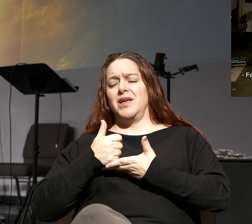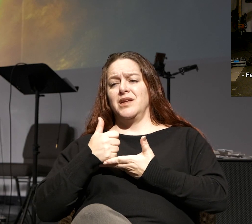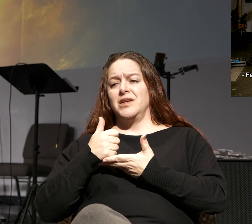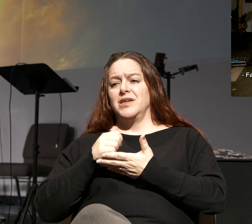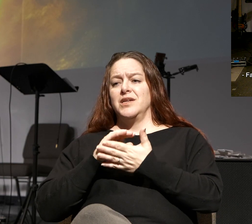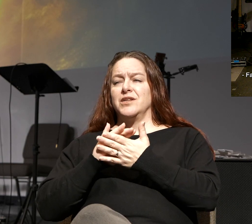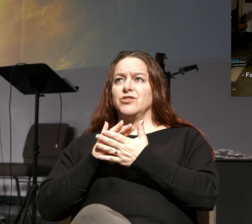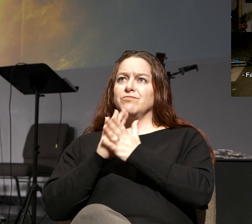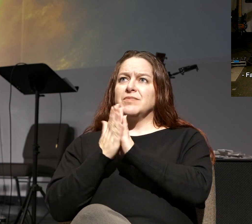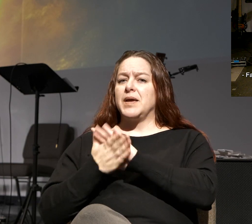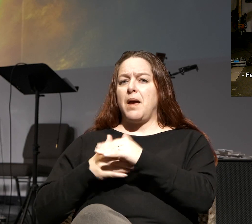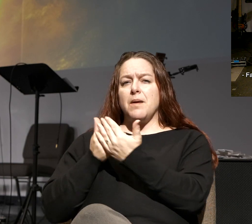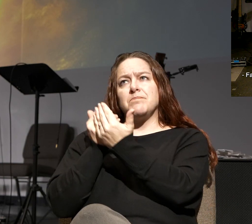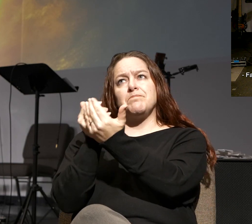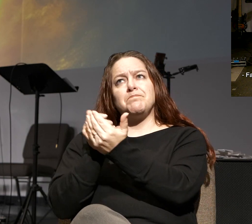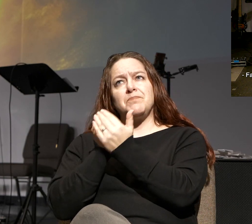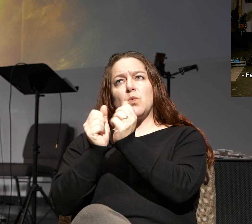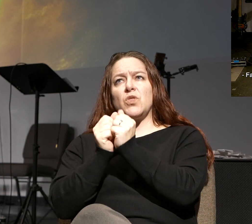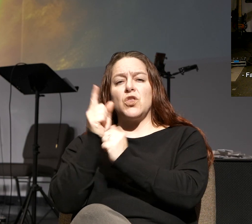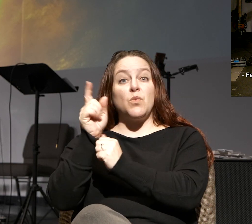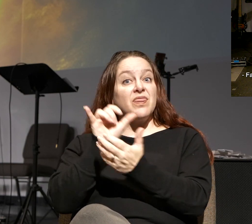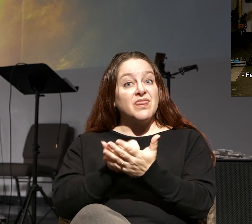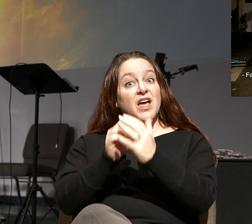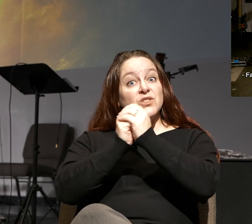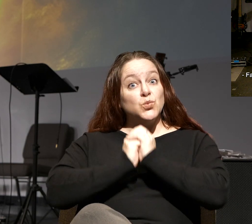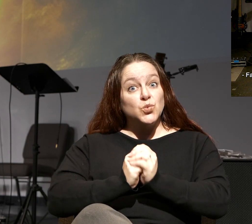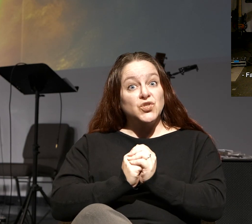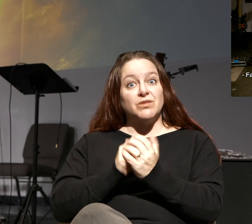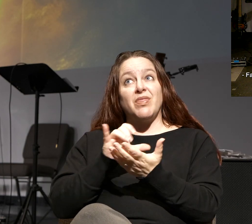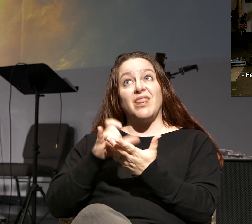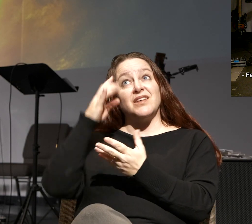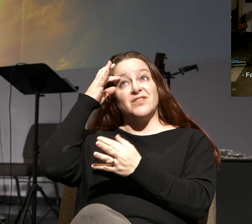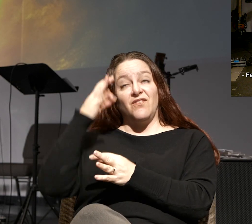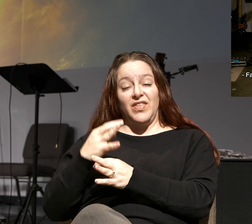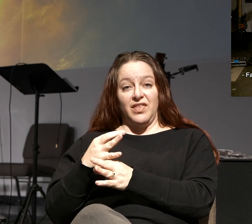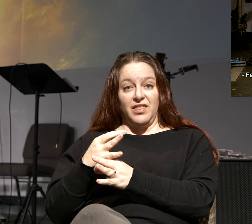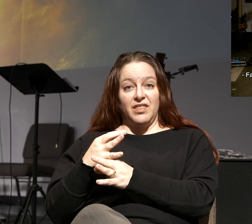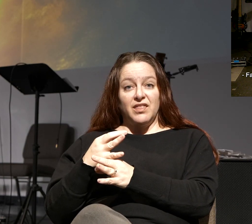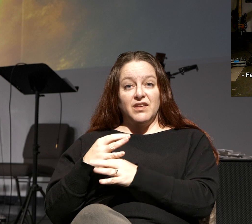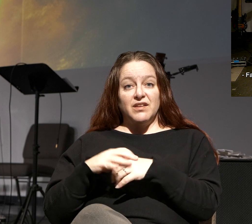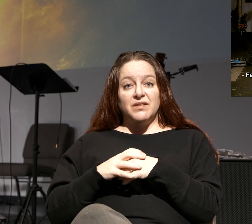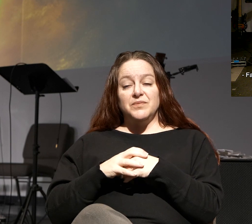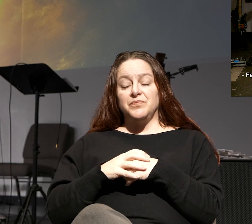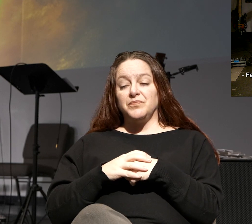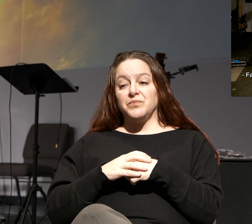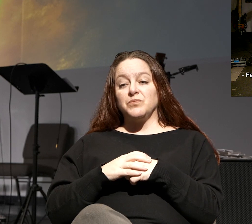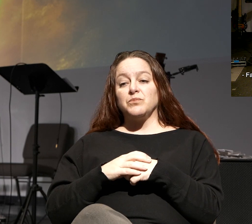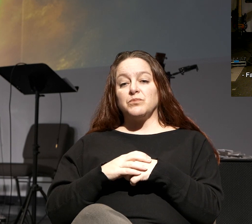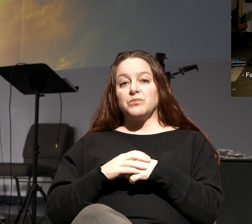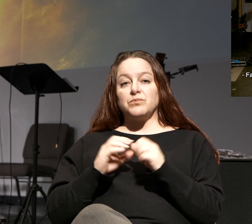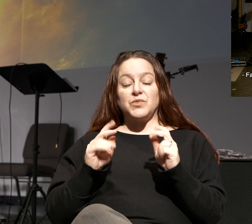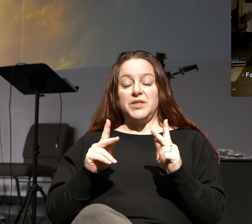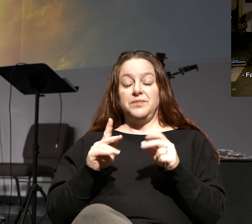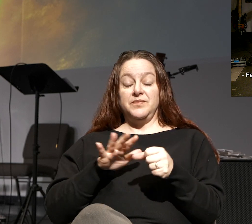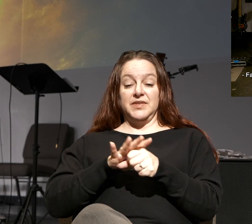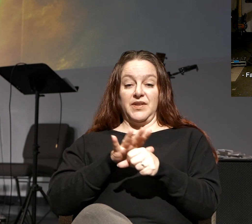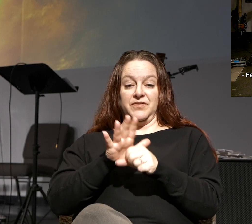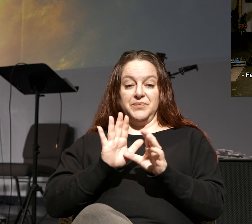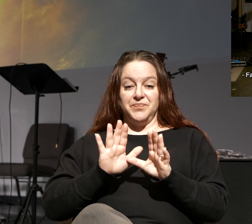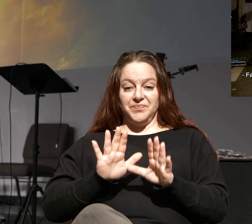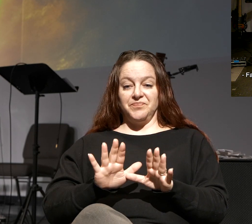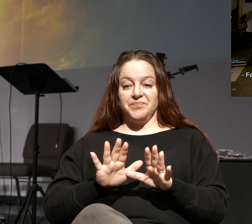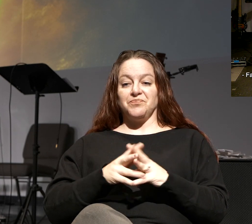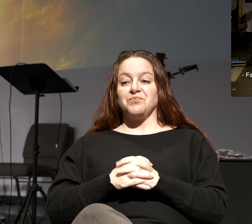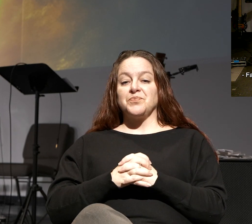intimacy with You. Help me to walk that out. That's worship. That's faith. That's faith. Okay, enough there.